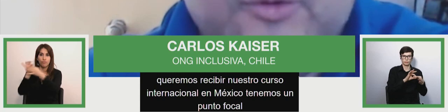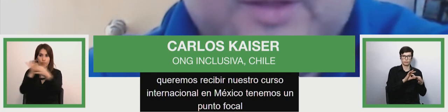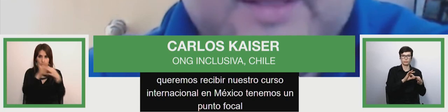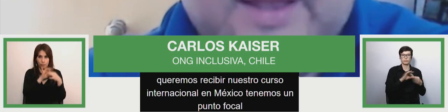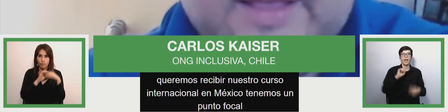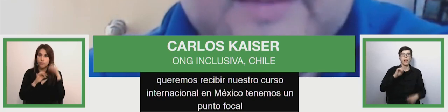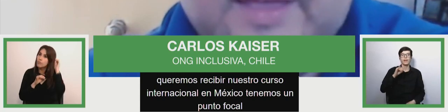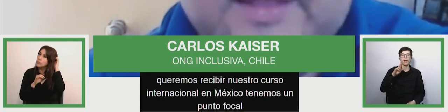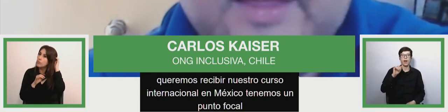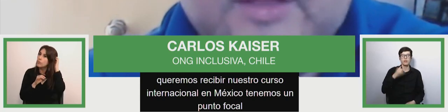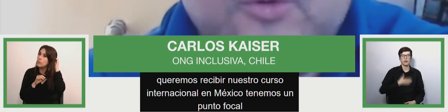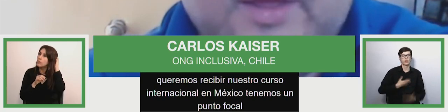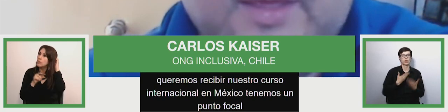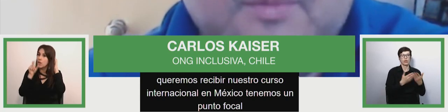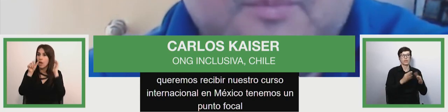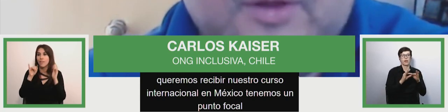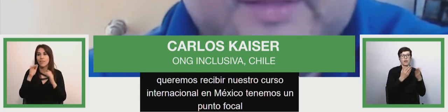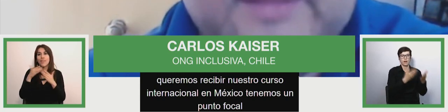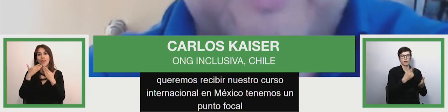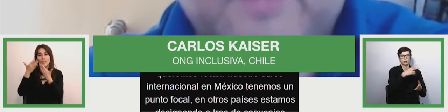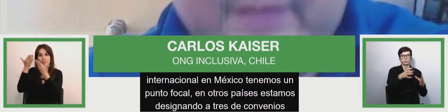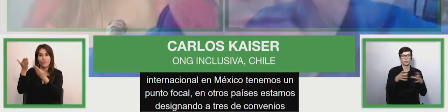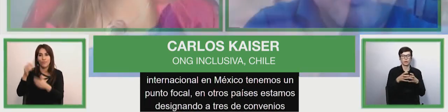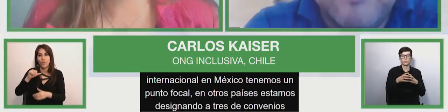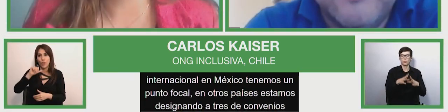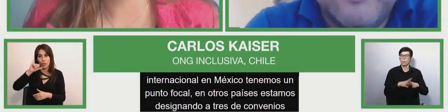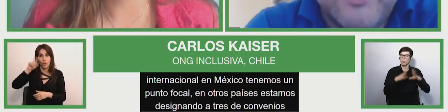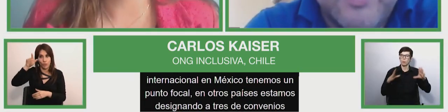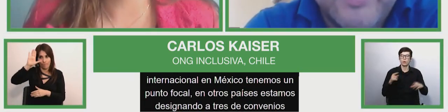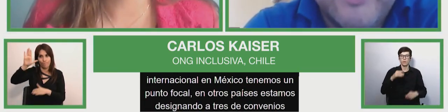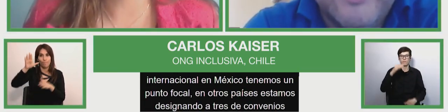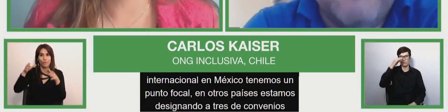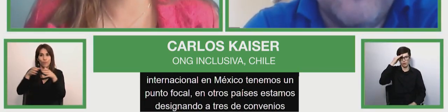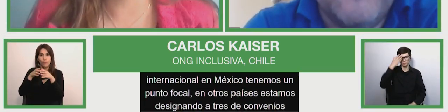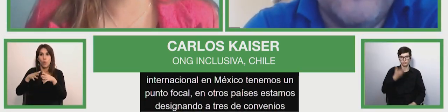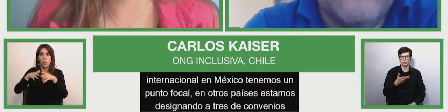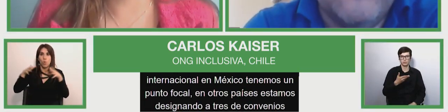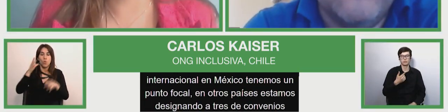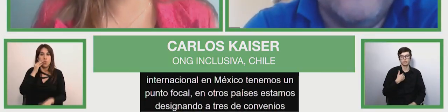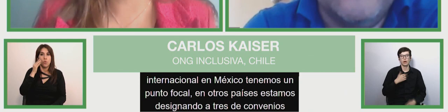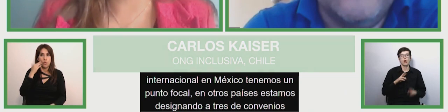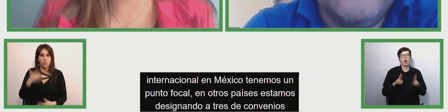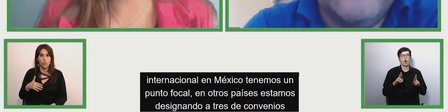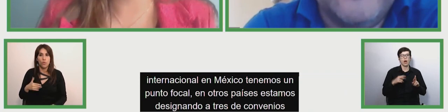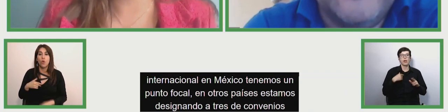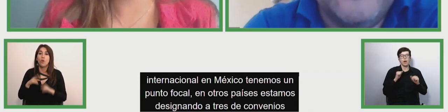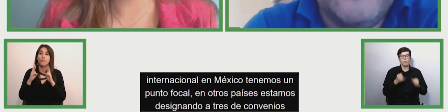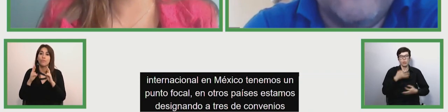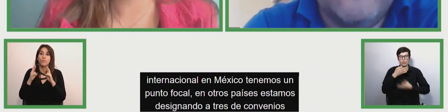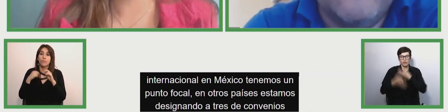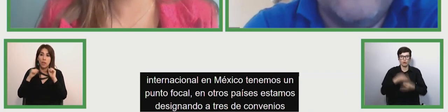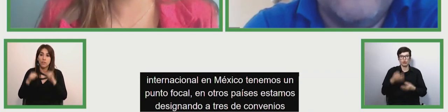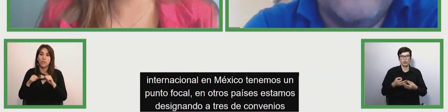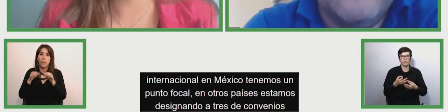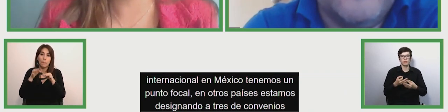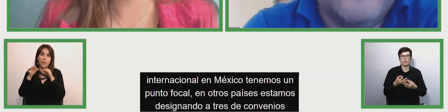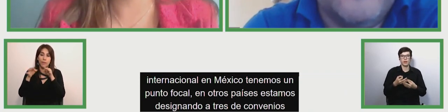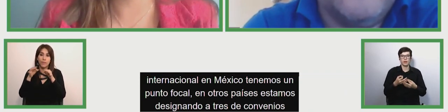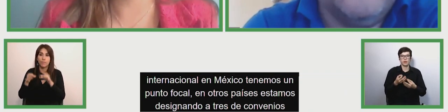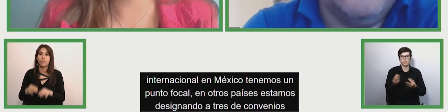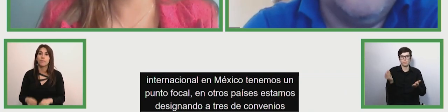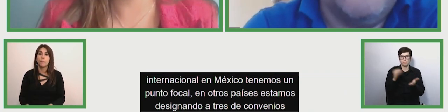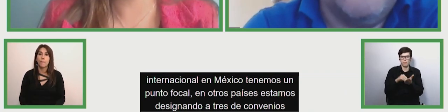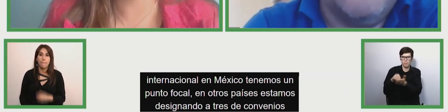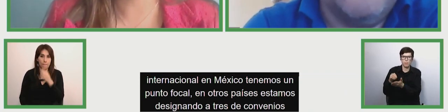international course in mexico we have a focal point or eti is working with us and in other countries we're designated through a